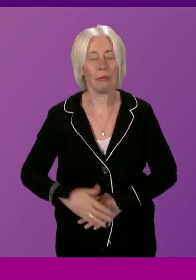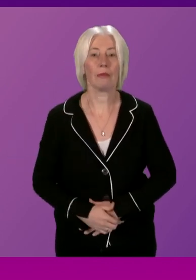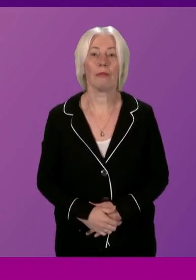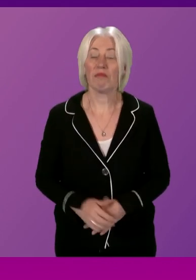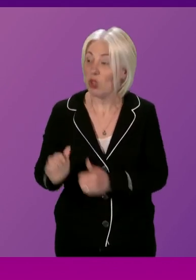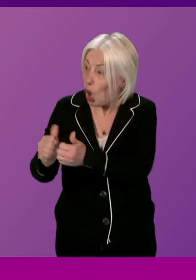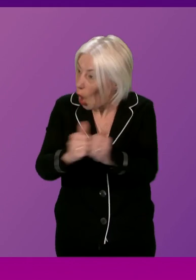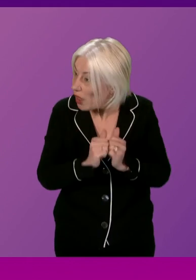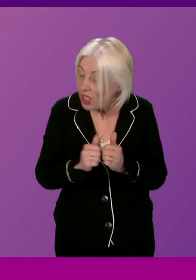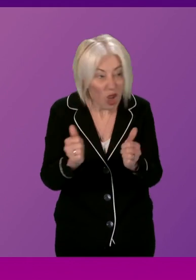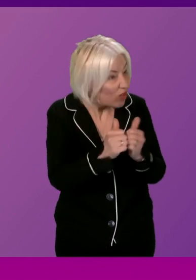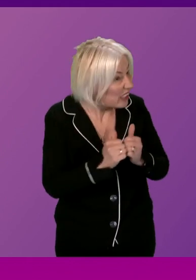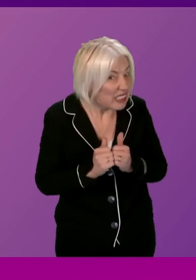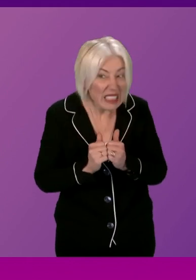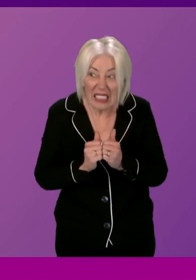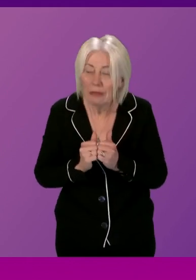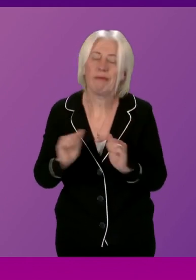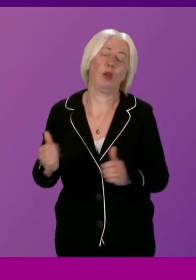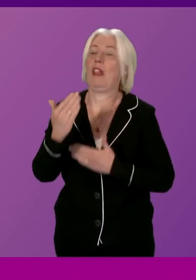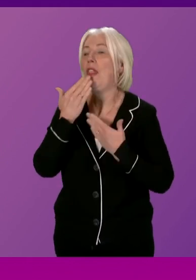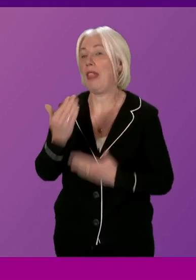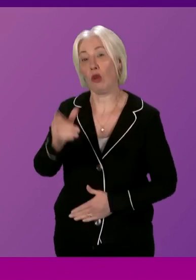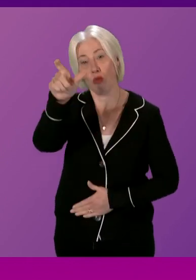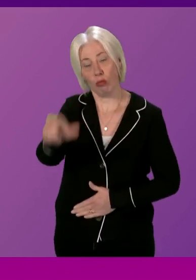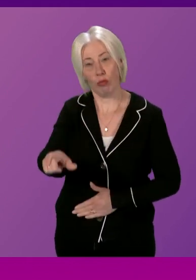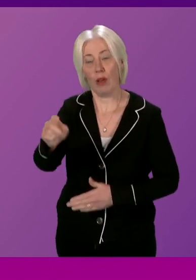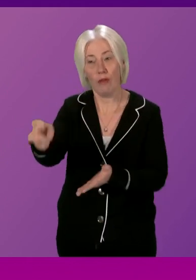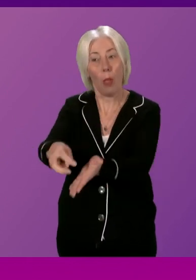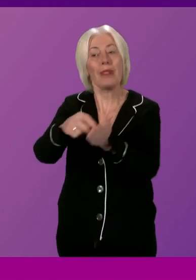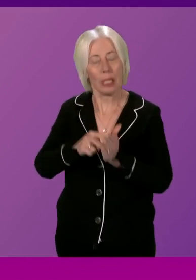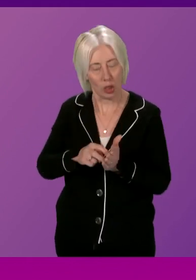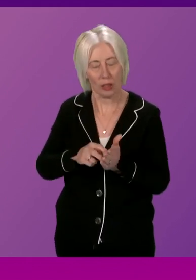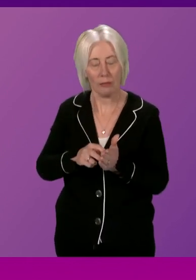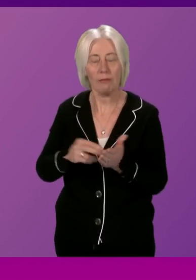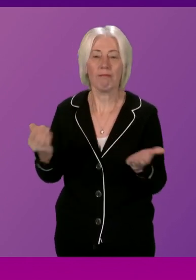Colleagues, are we agreed? So, we thank the petitioner for bringing the petition forward.